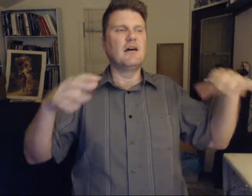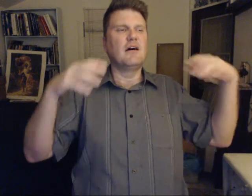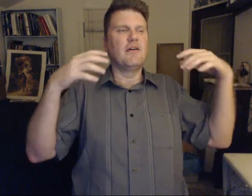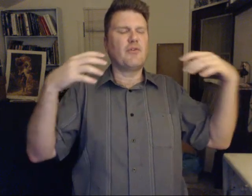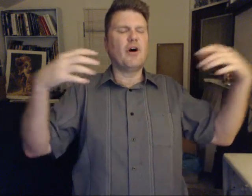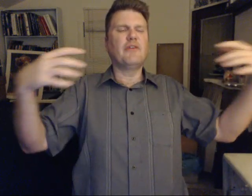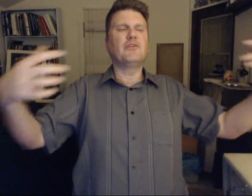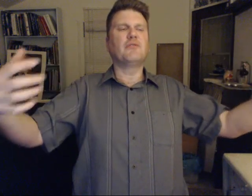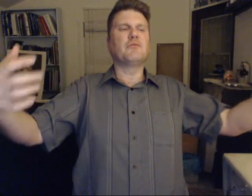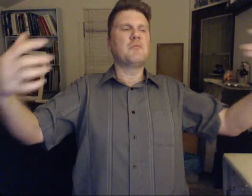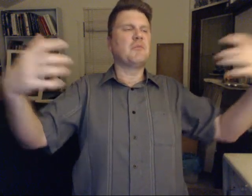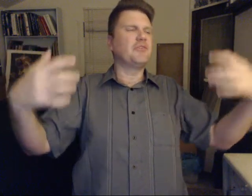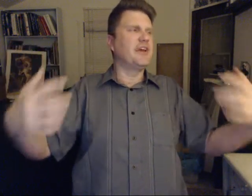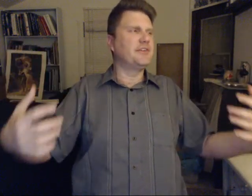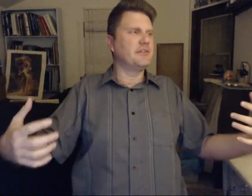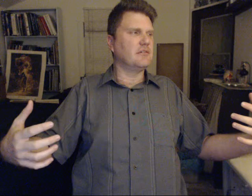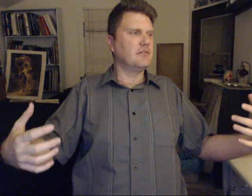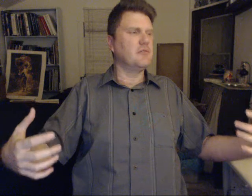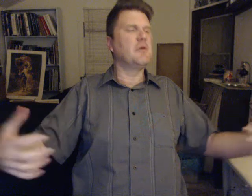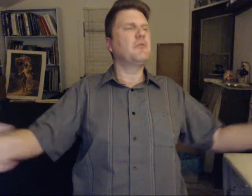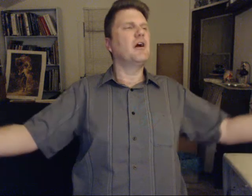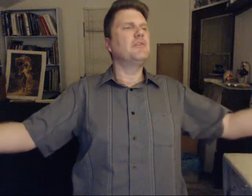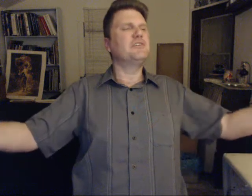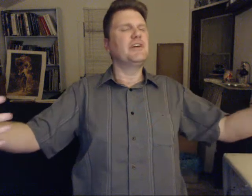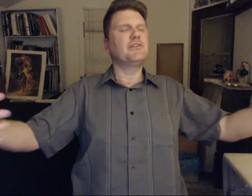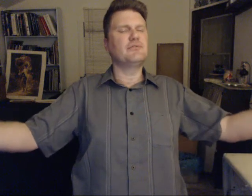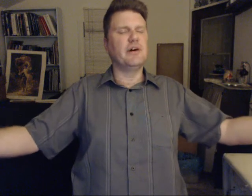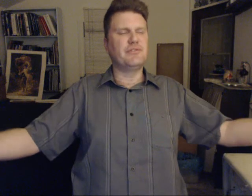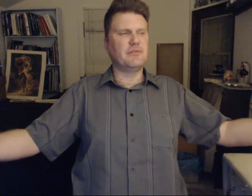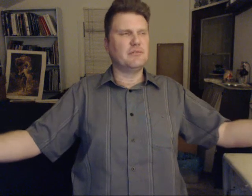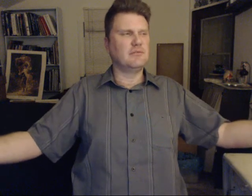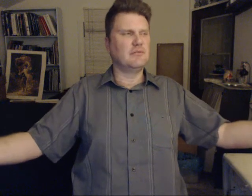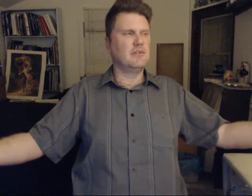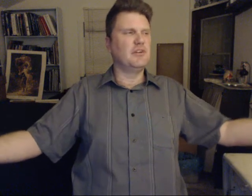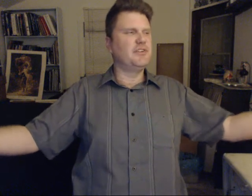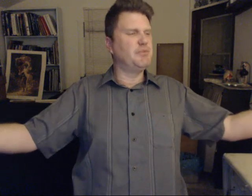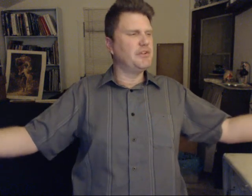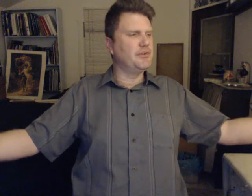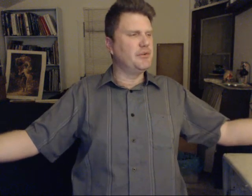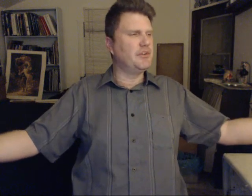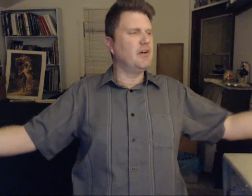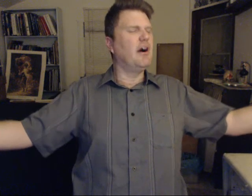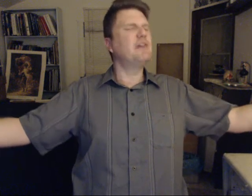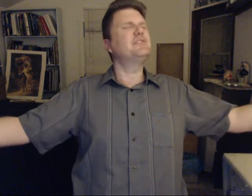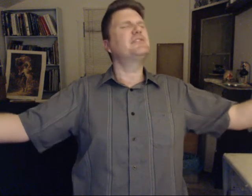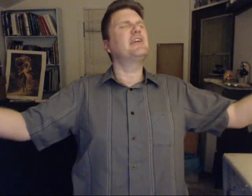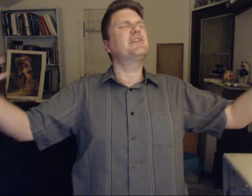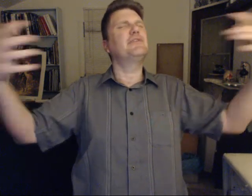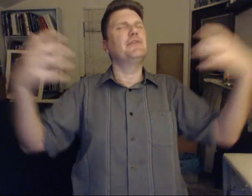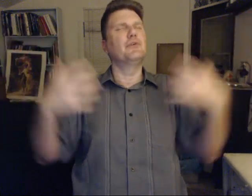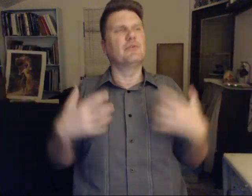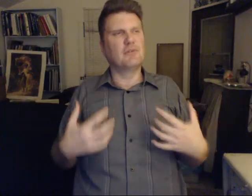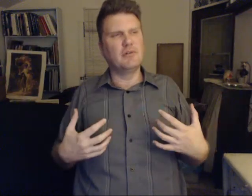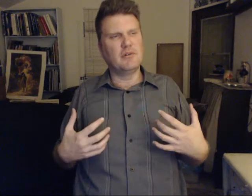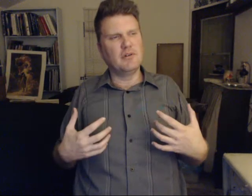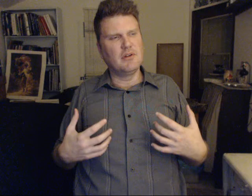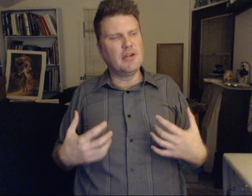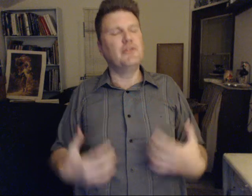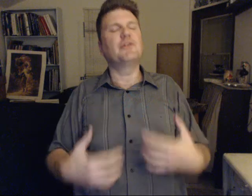For all of you, remember nature. Remember how much nature loves you. Speak to it. Allow it to connect to you. And you can